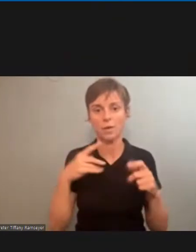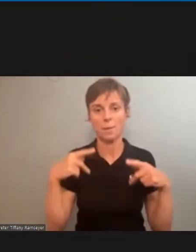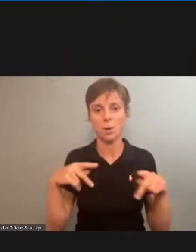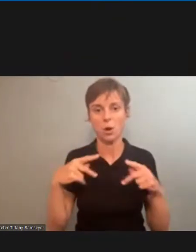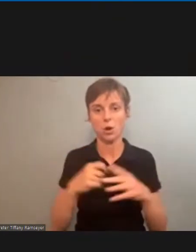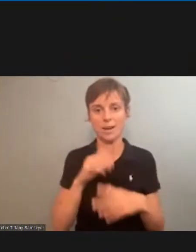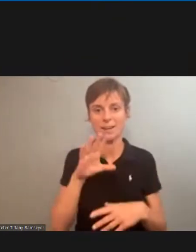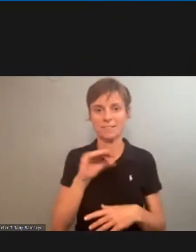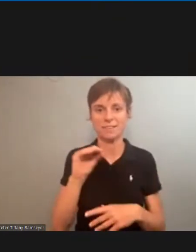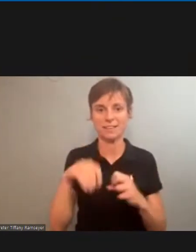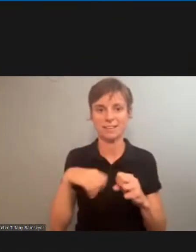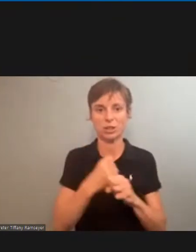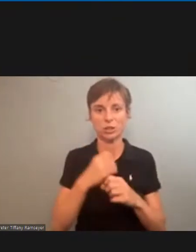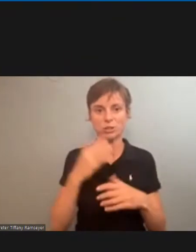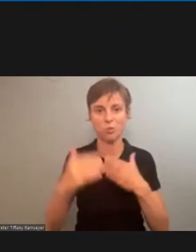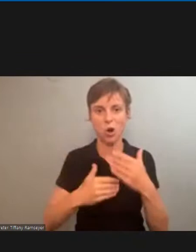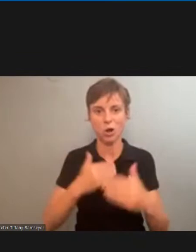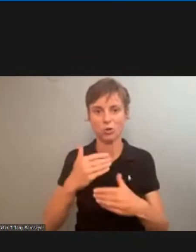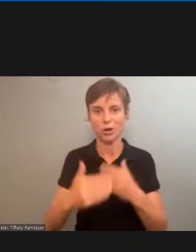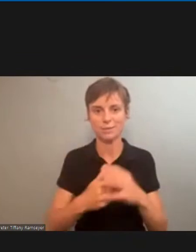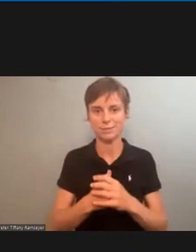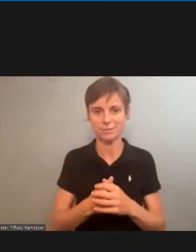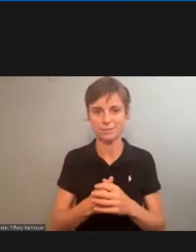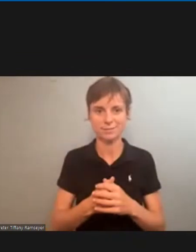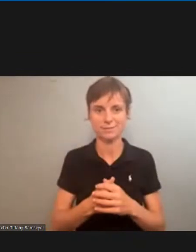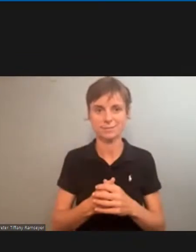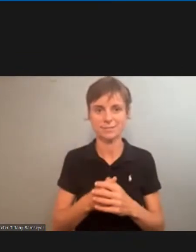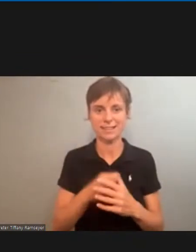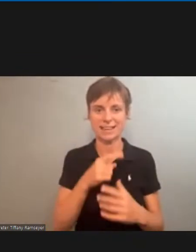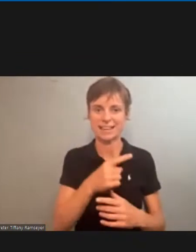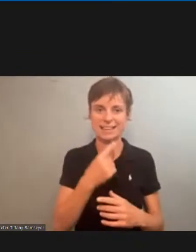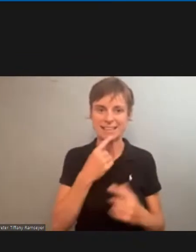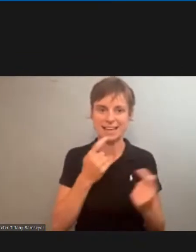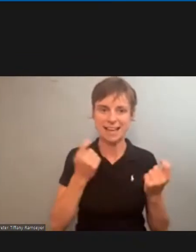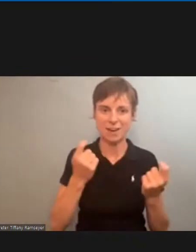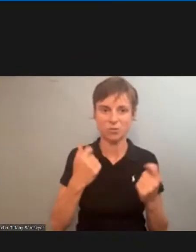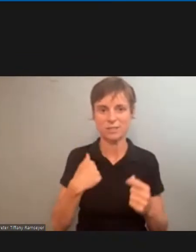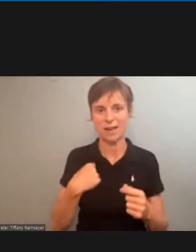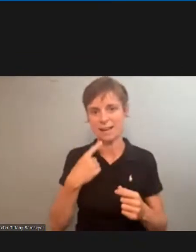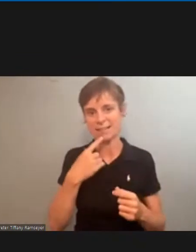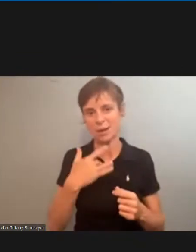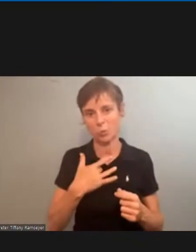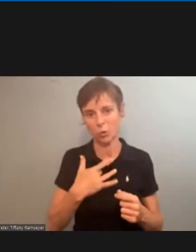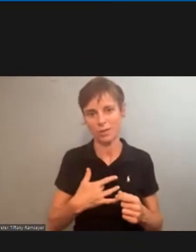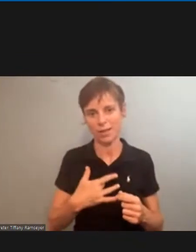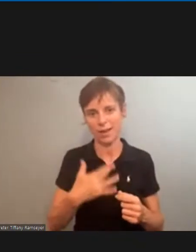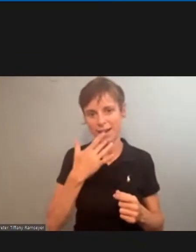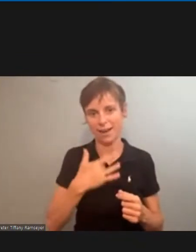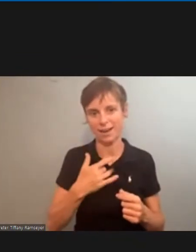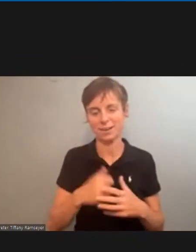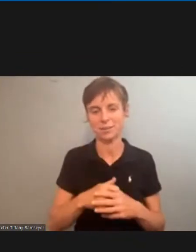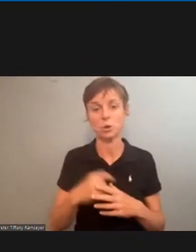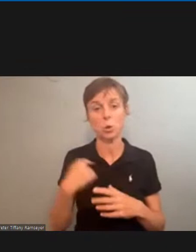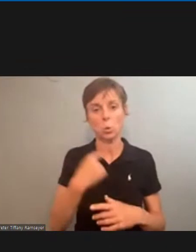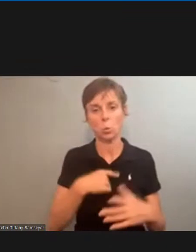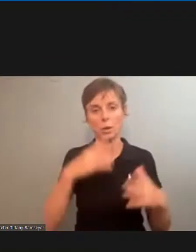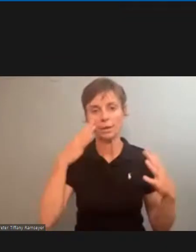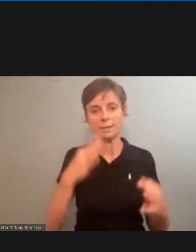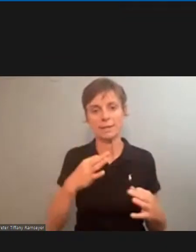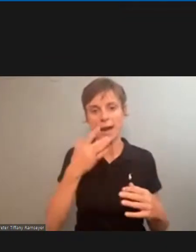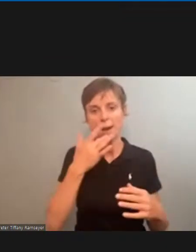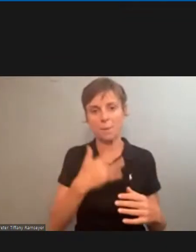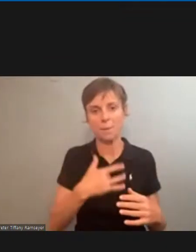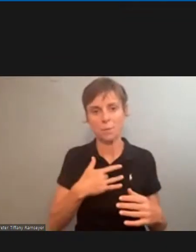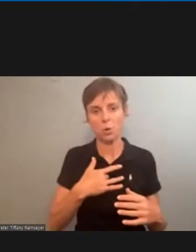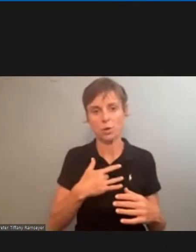50 years of progress he calls it an anniversary i call it a birthday party we have decided it's birthday party